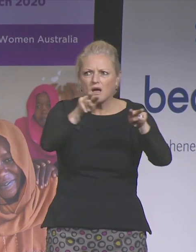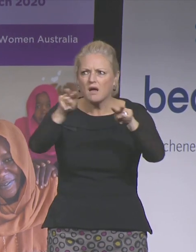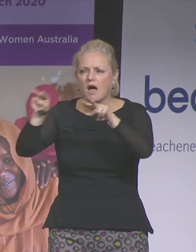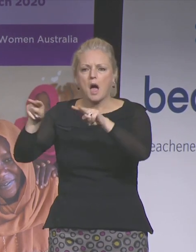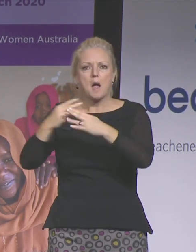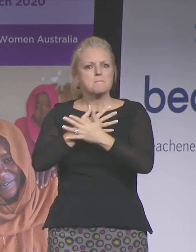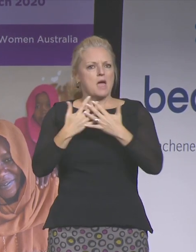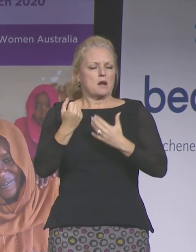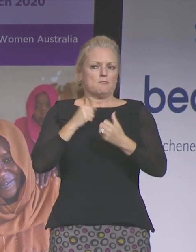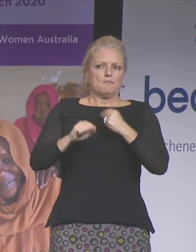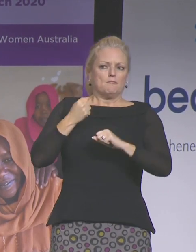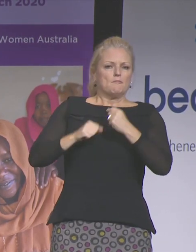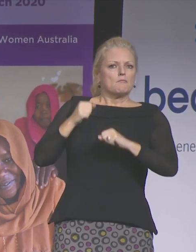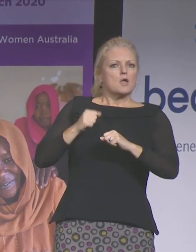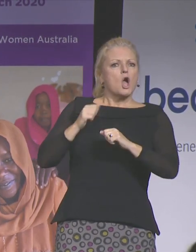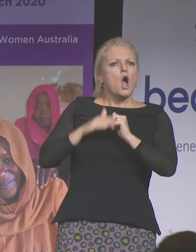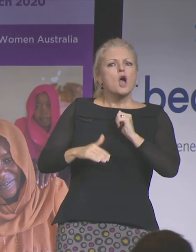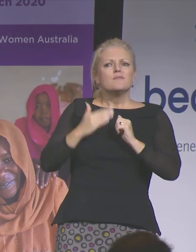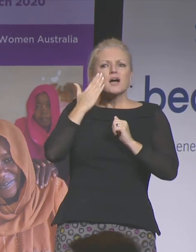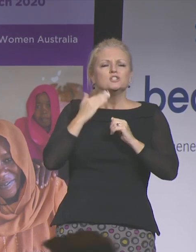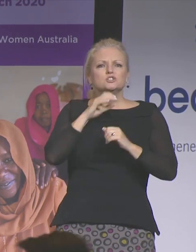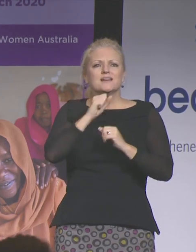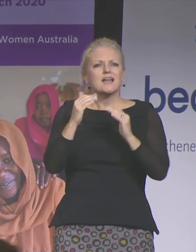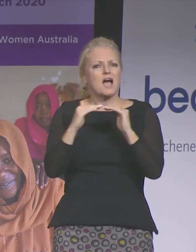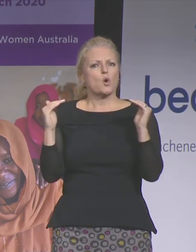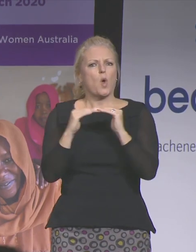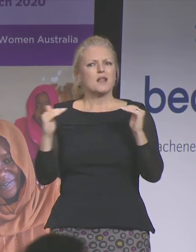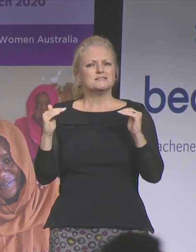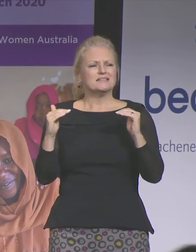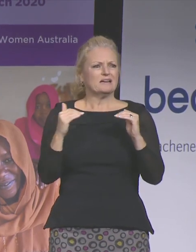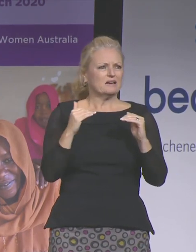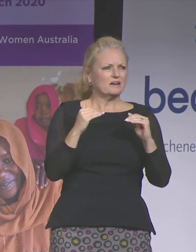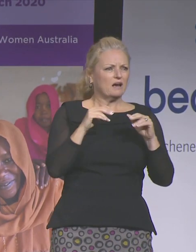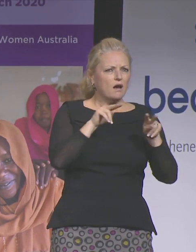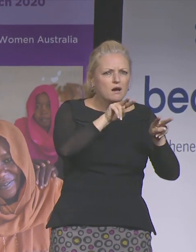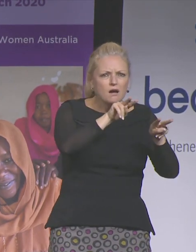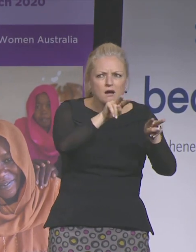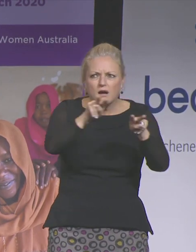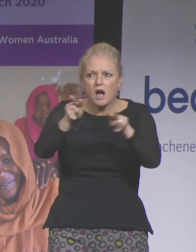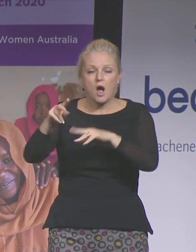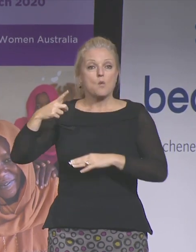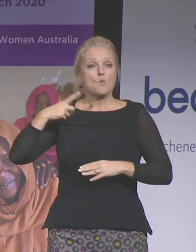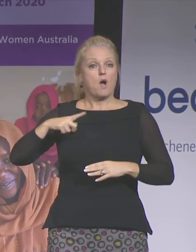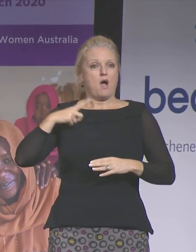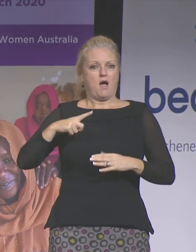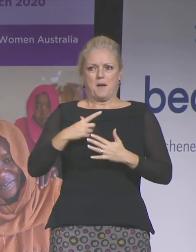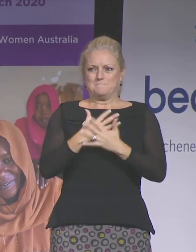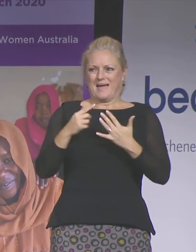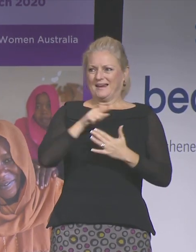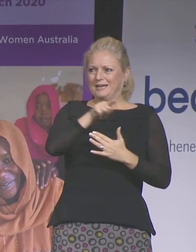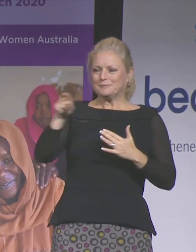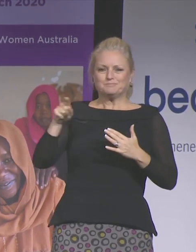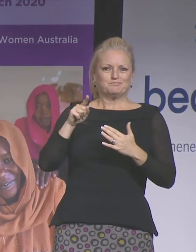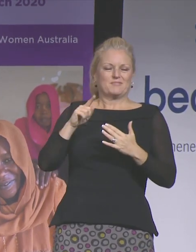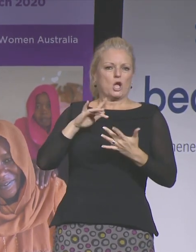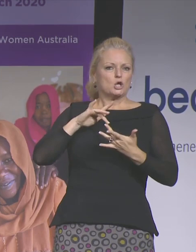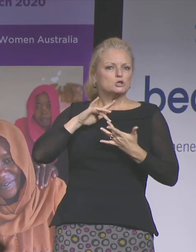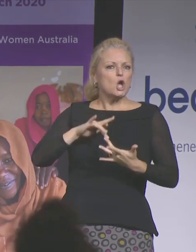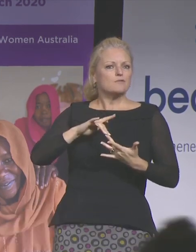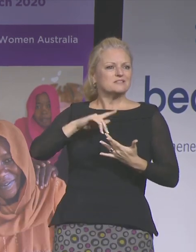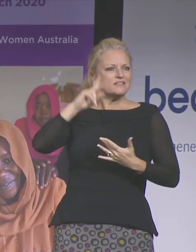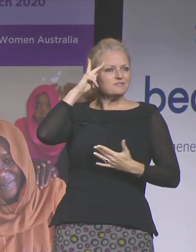regions of the world of by an alliance of radical conservative political strongman